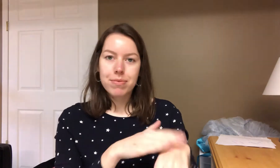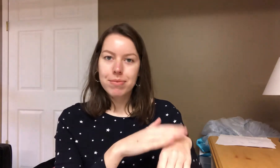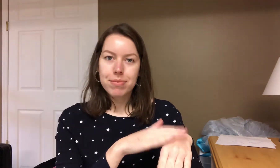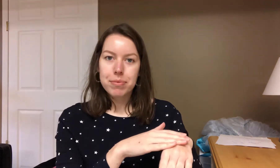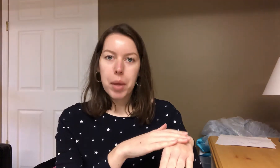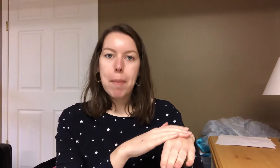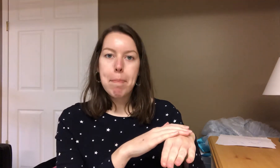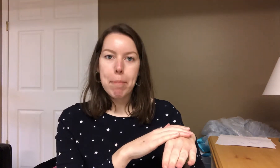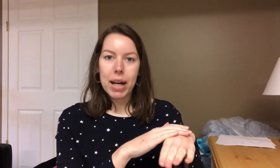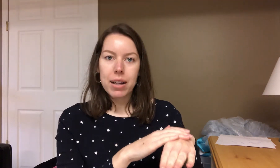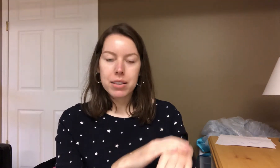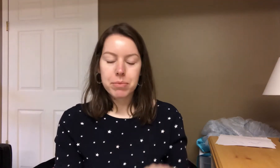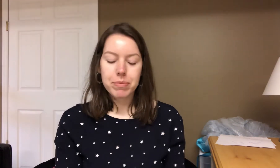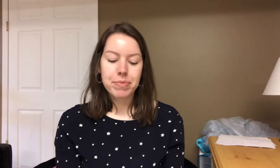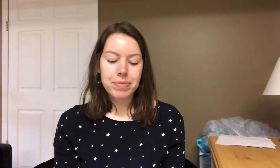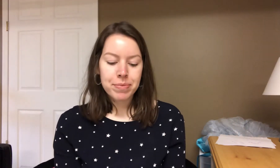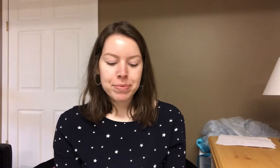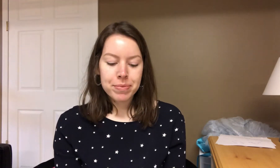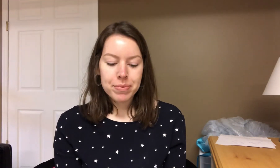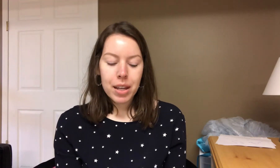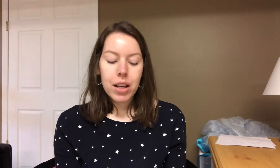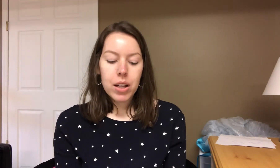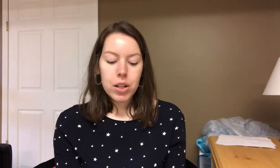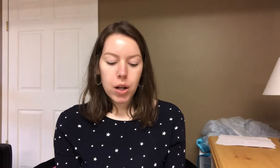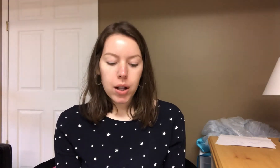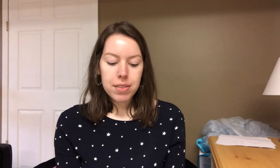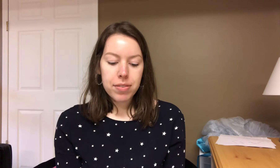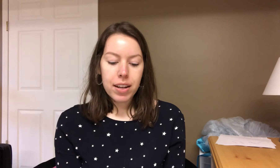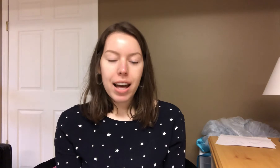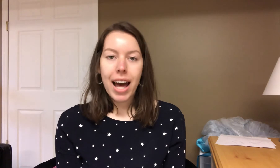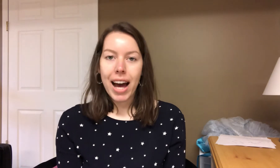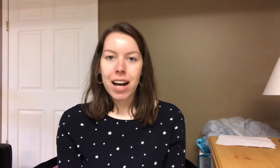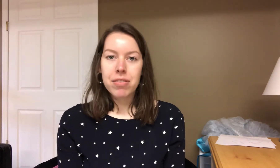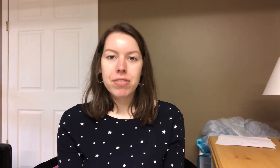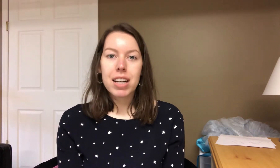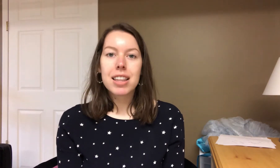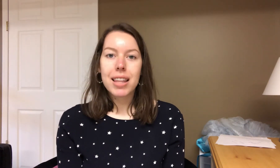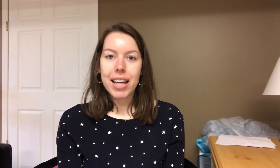B. Golf. Half. Life.